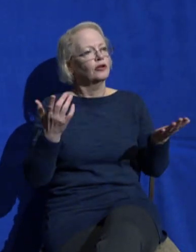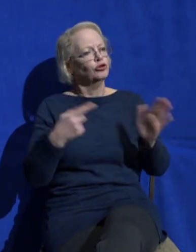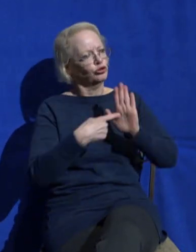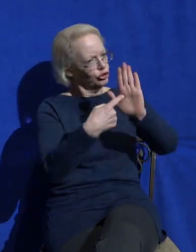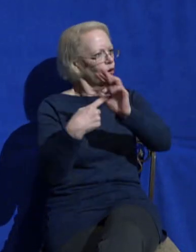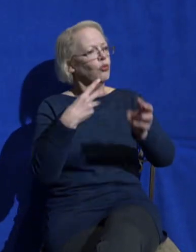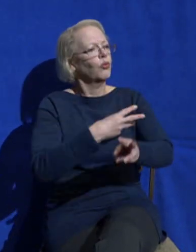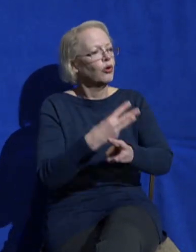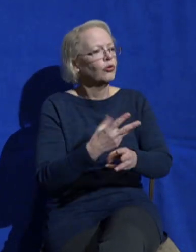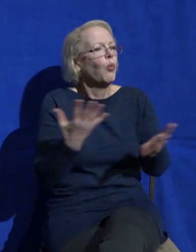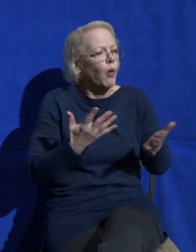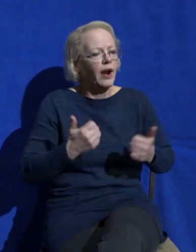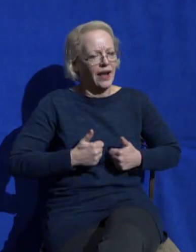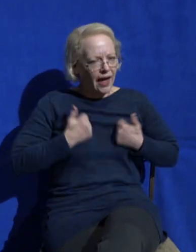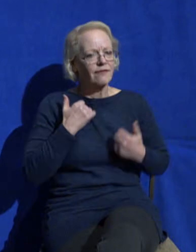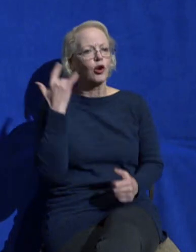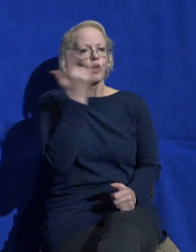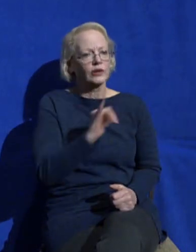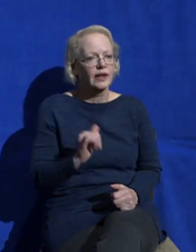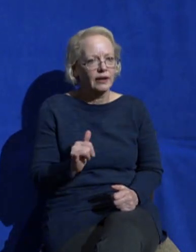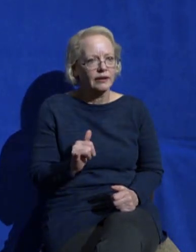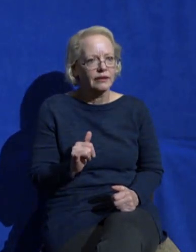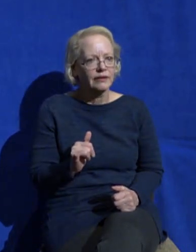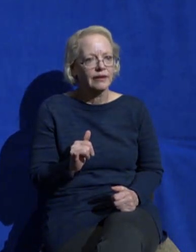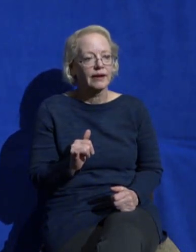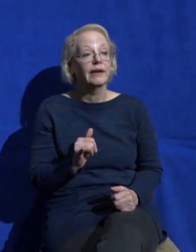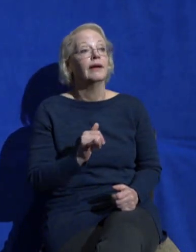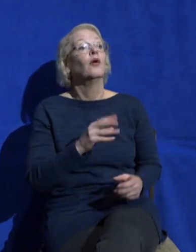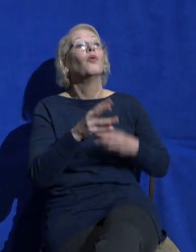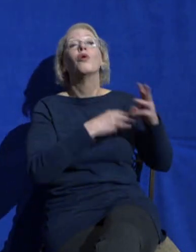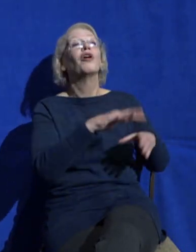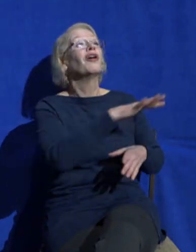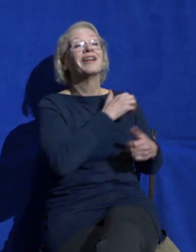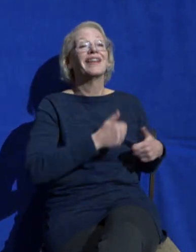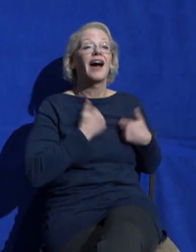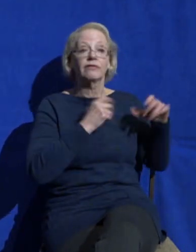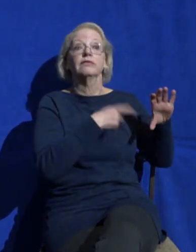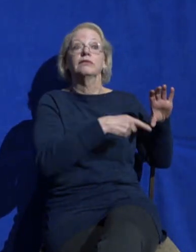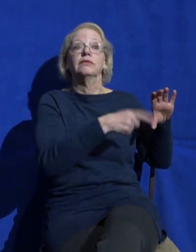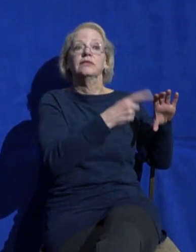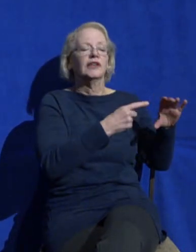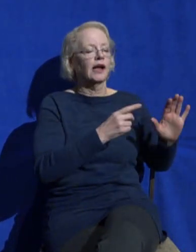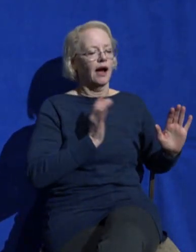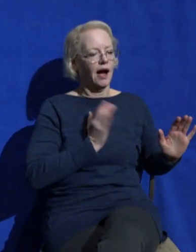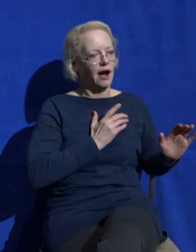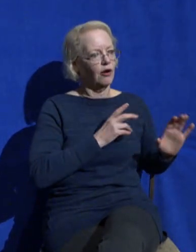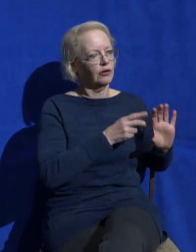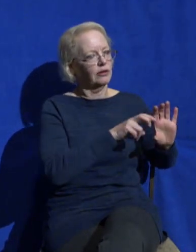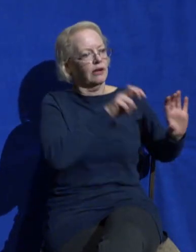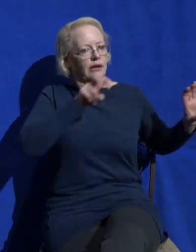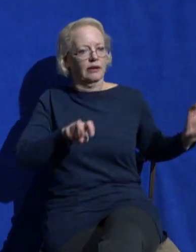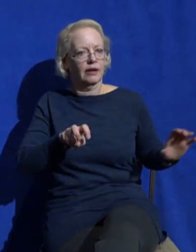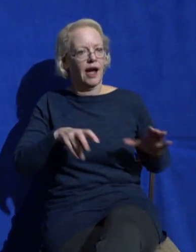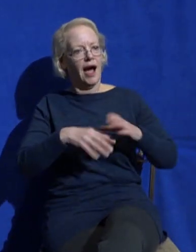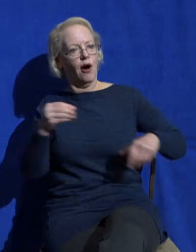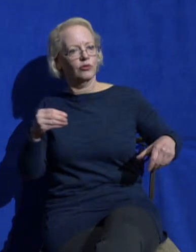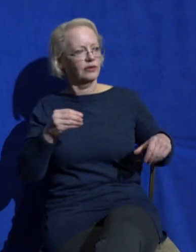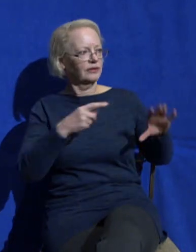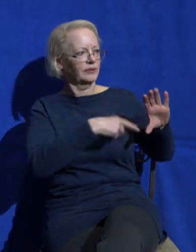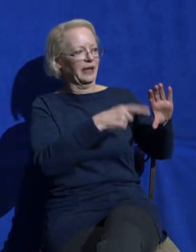God outside of the spin cycle. I think that is one of the most evangelistic opportunities we have, particularly in D